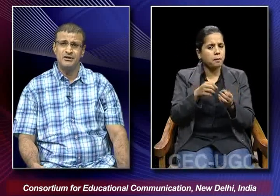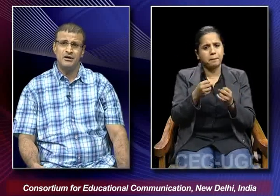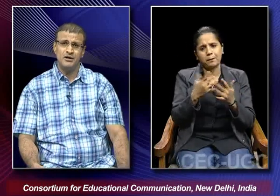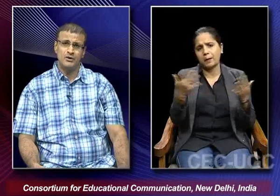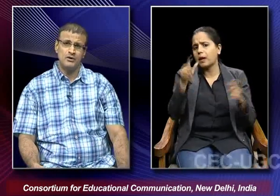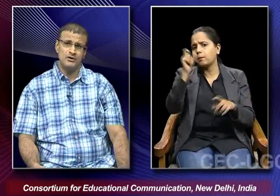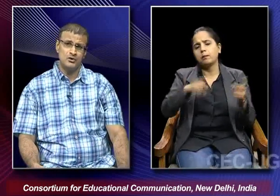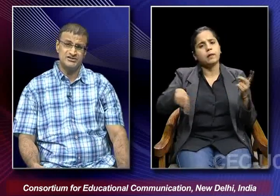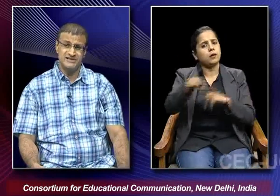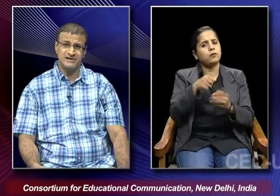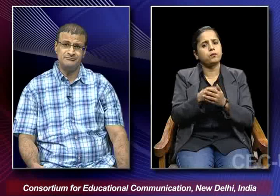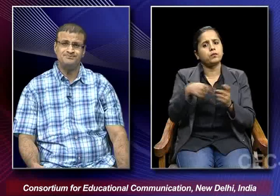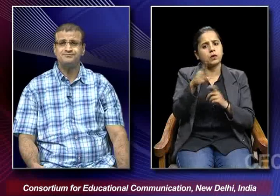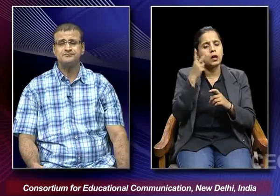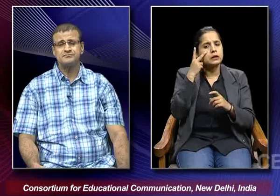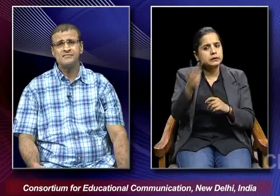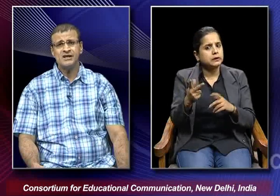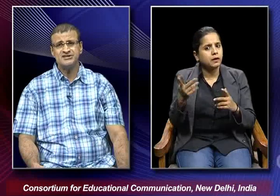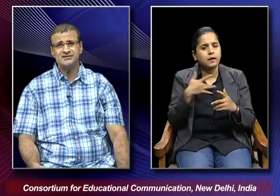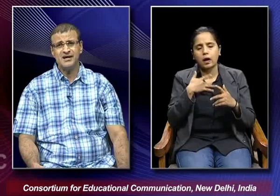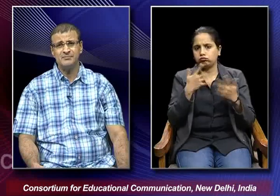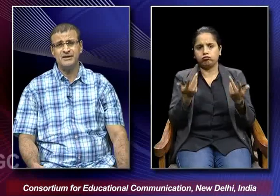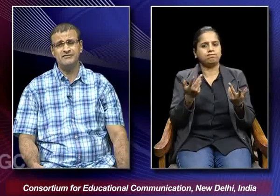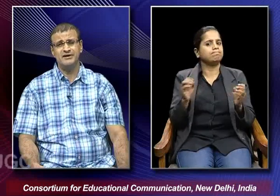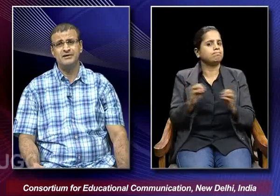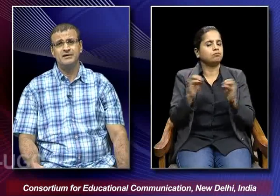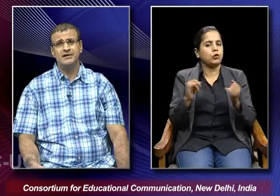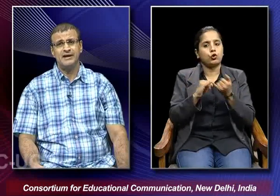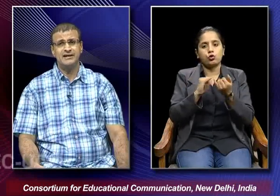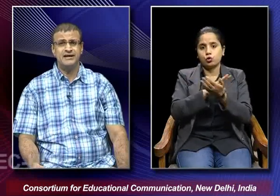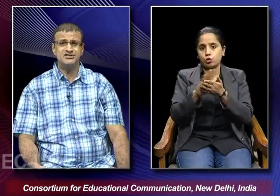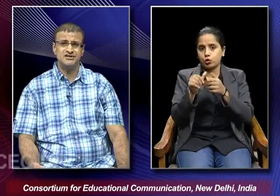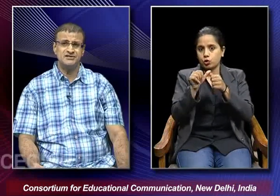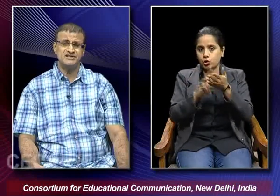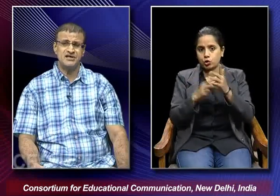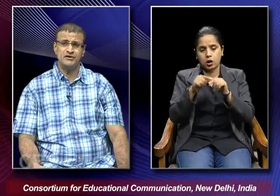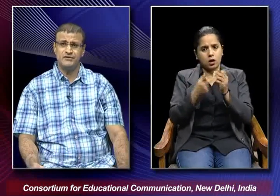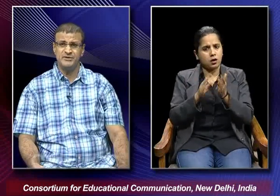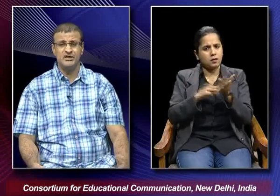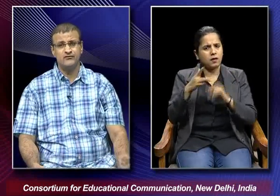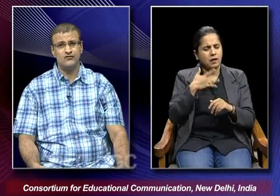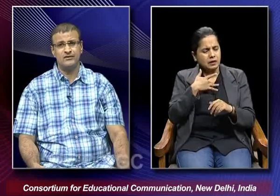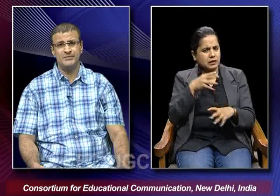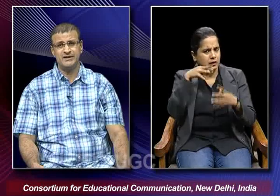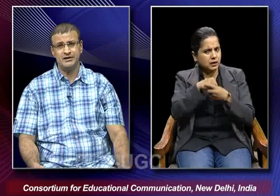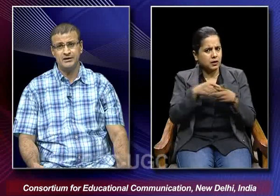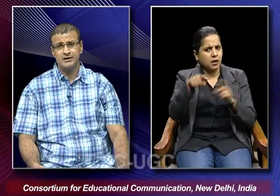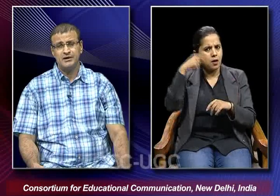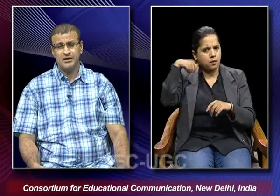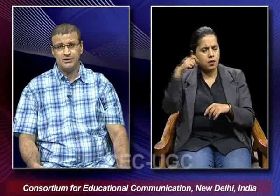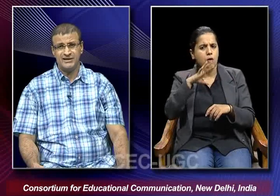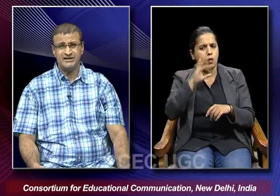could see them Shantaram in a way engaged in this kind of a meaningful filmmaking